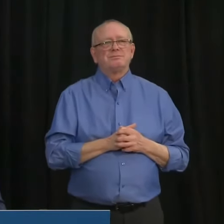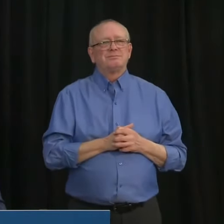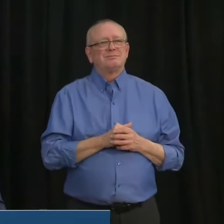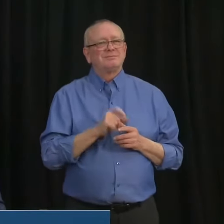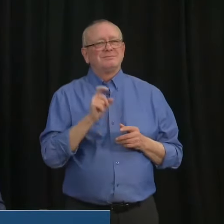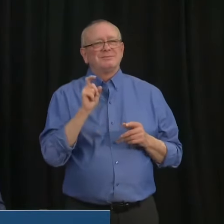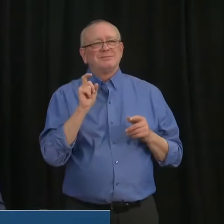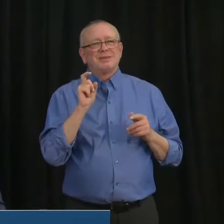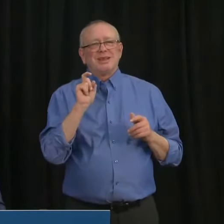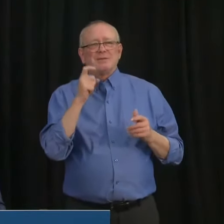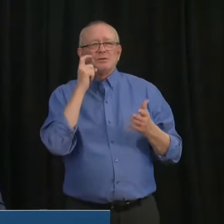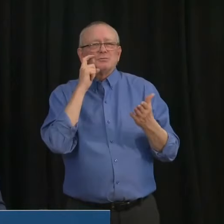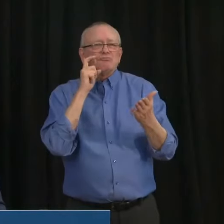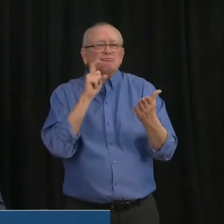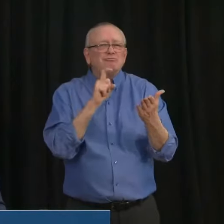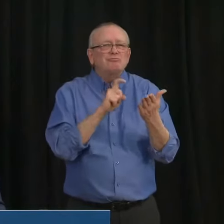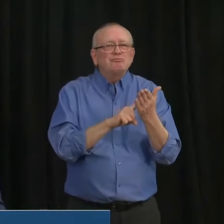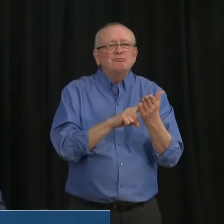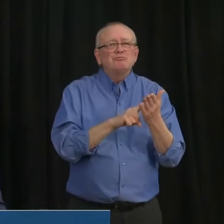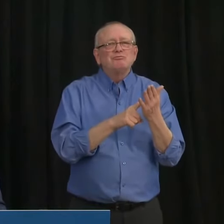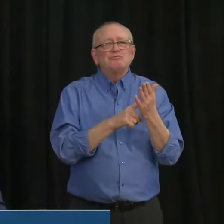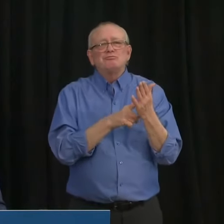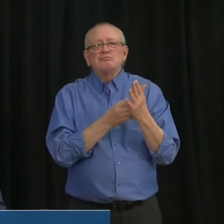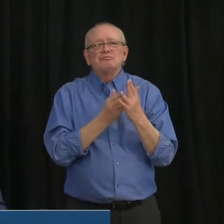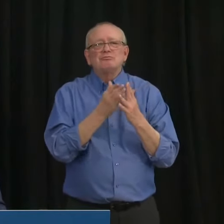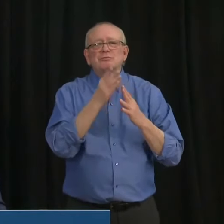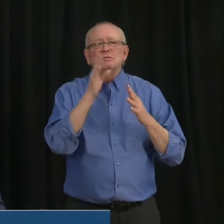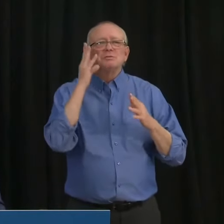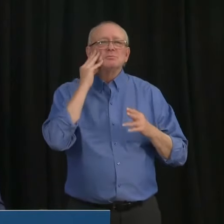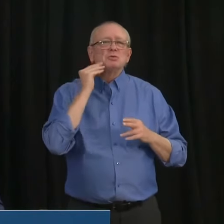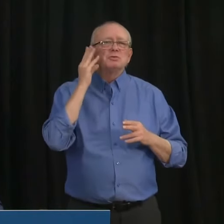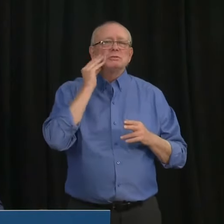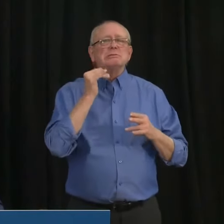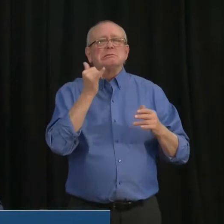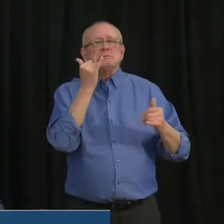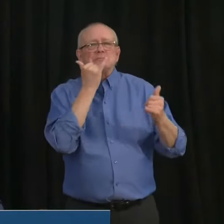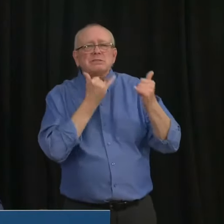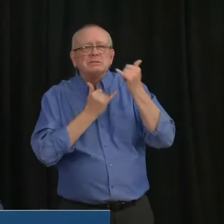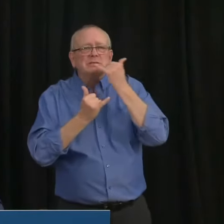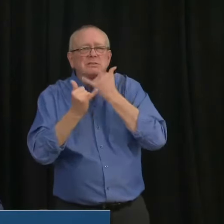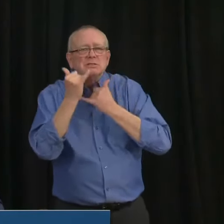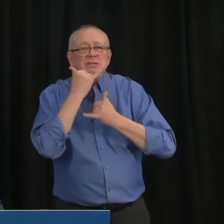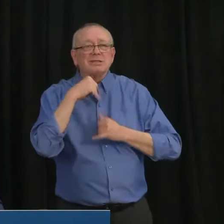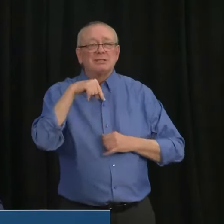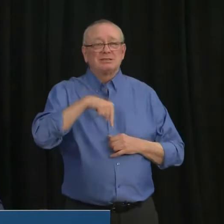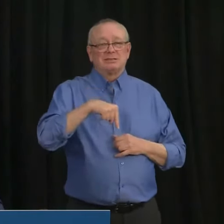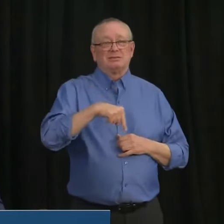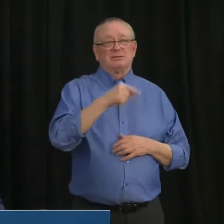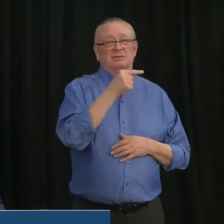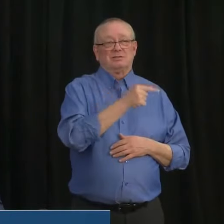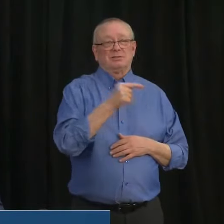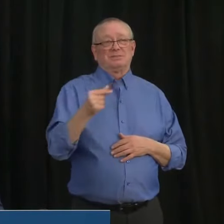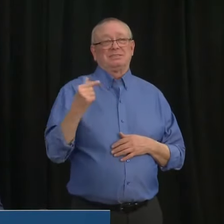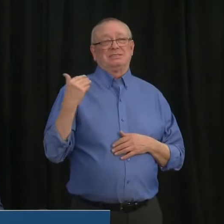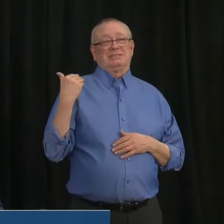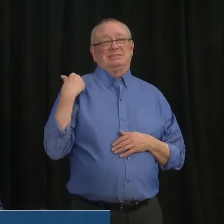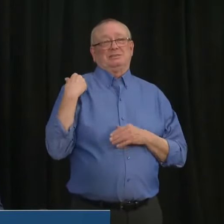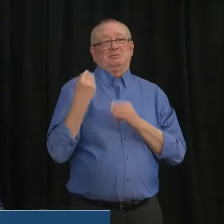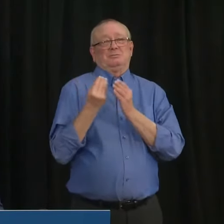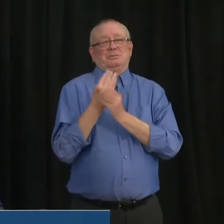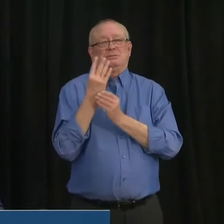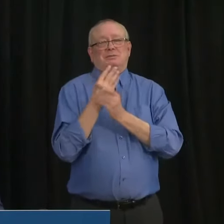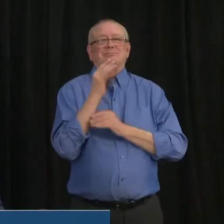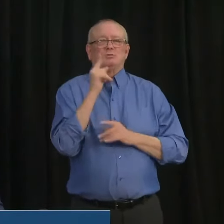when we have made mistakes. This government made, I think, a grave mistake in the spring, when we made,